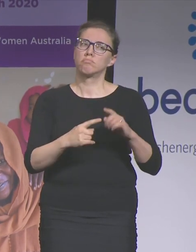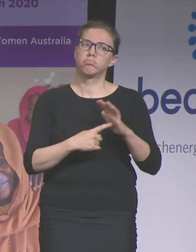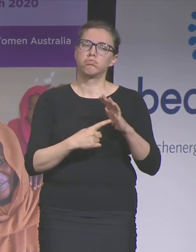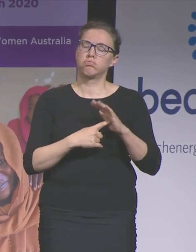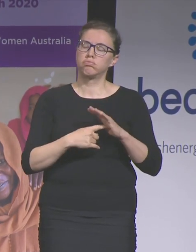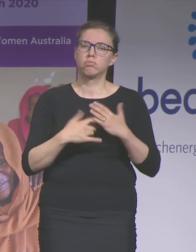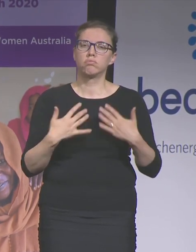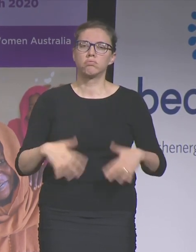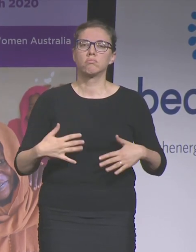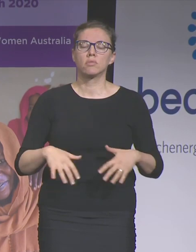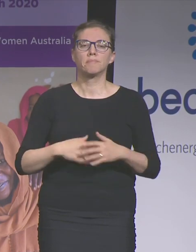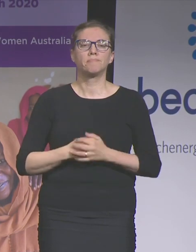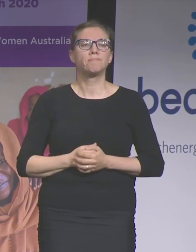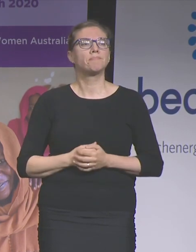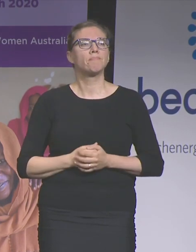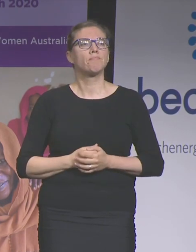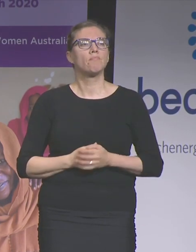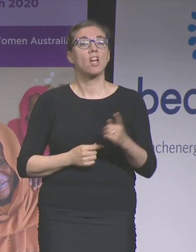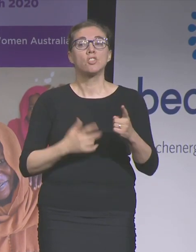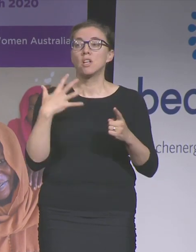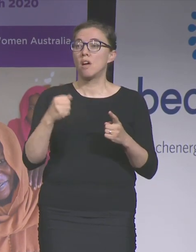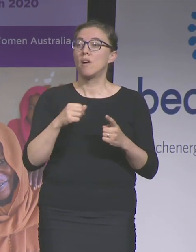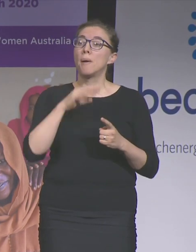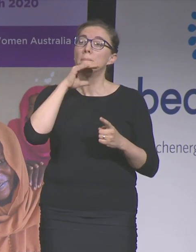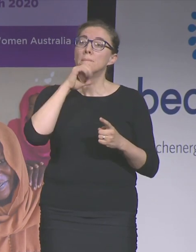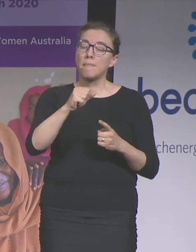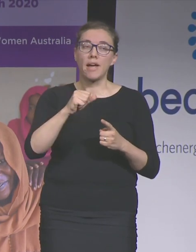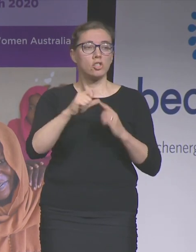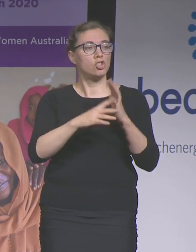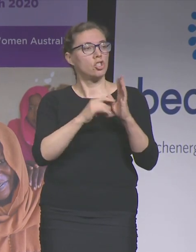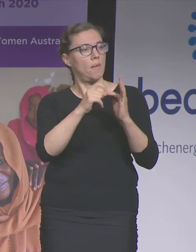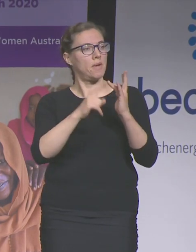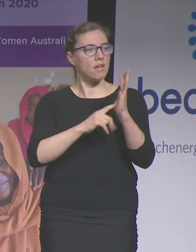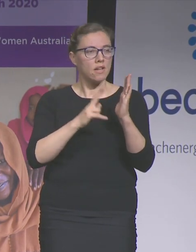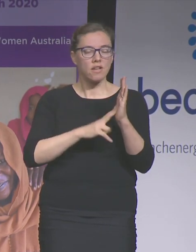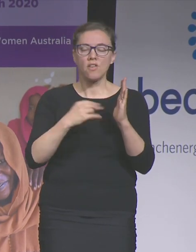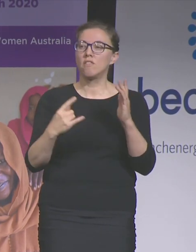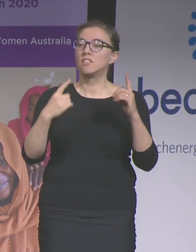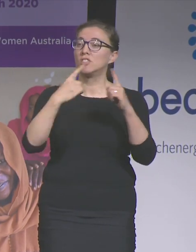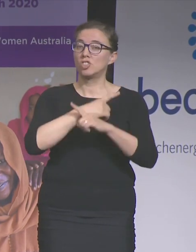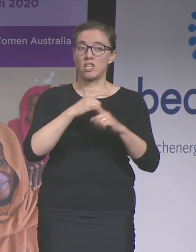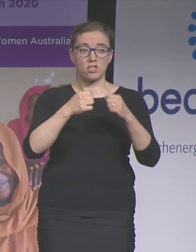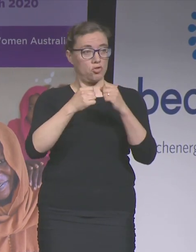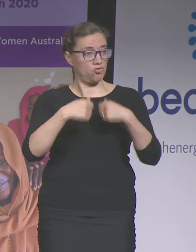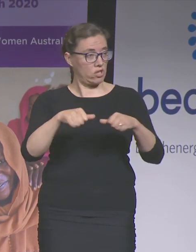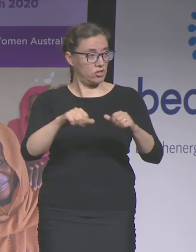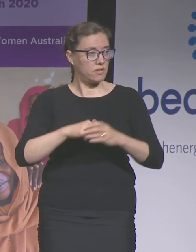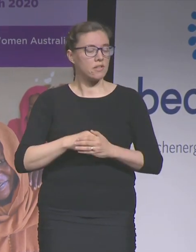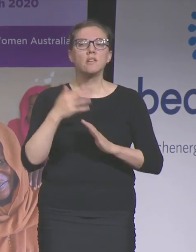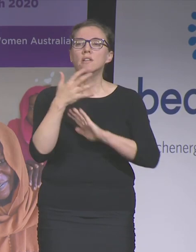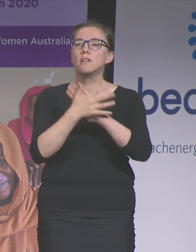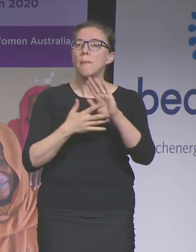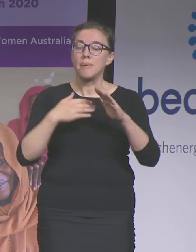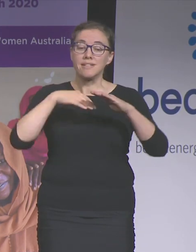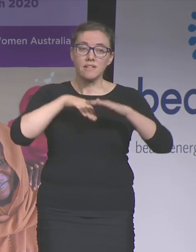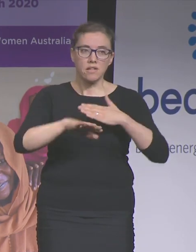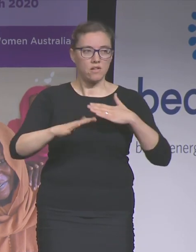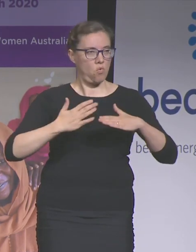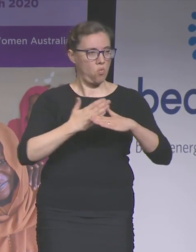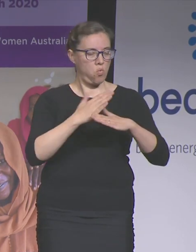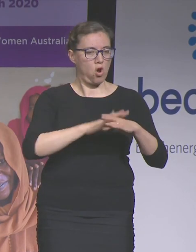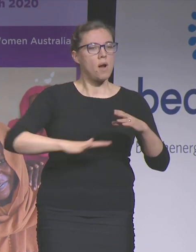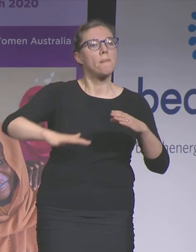champions of change strategy, enlisting a who's who of powerful male leaders to tackle workplace gender inequality.